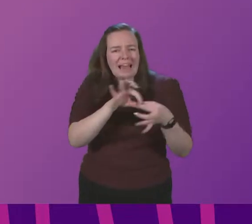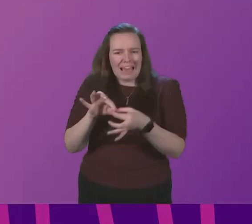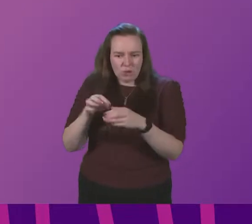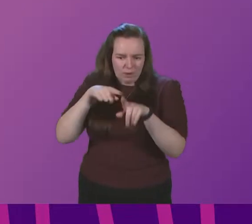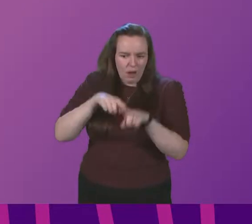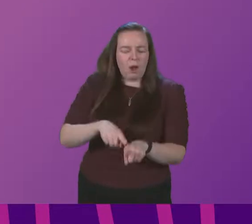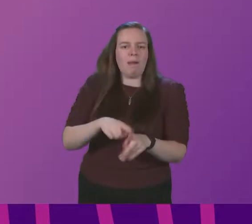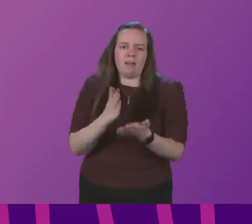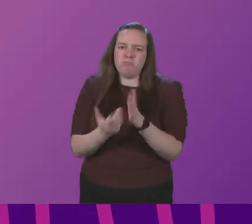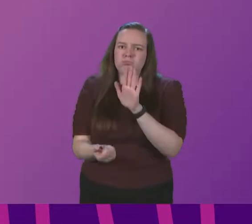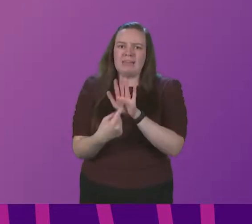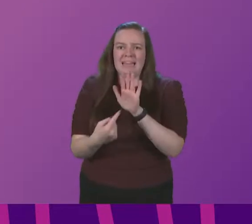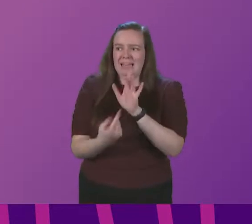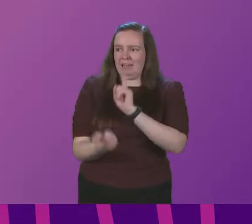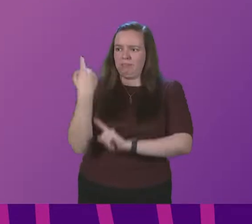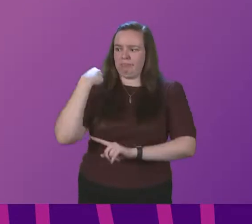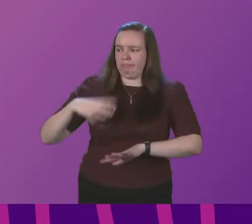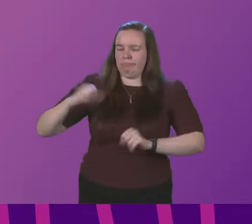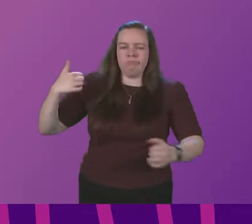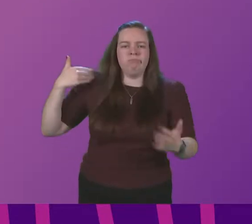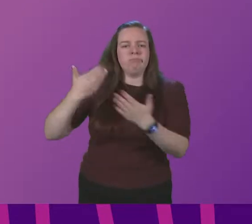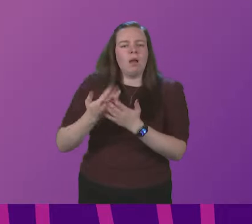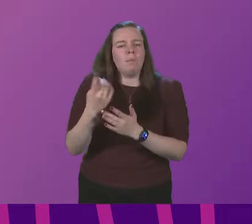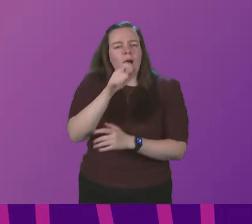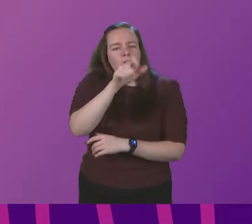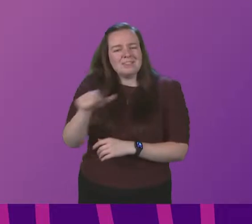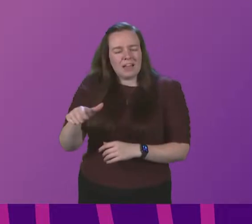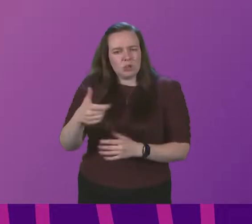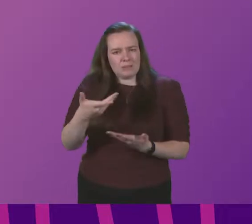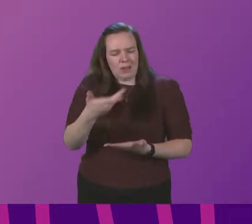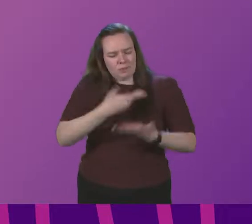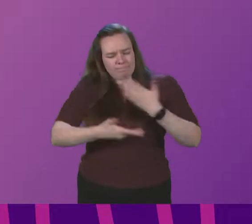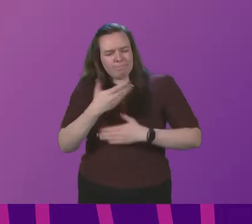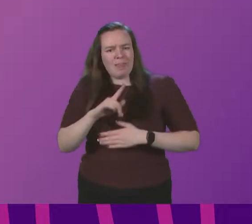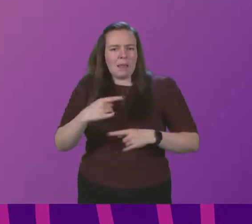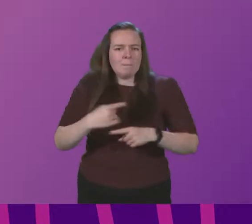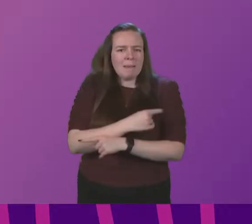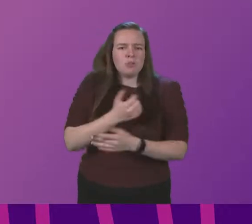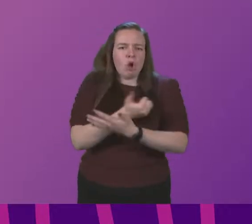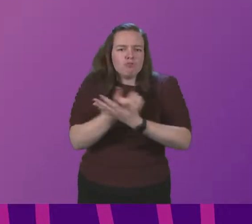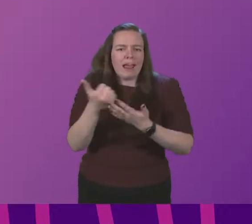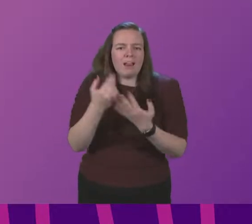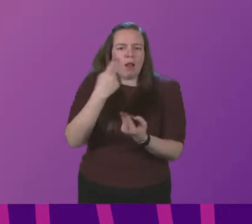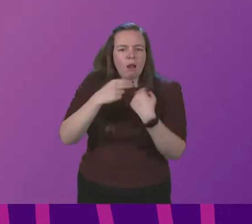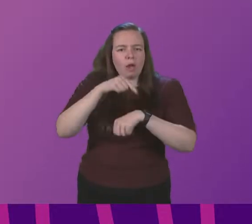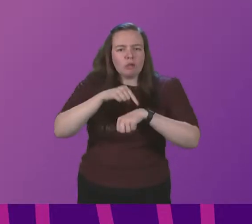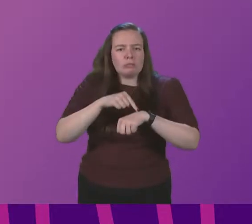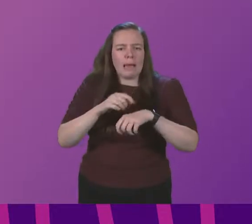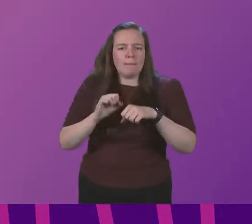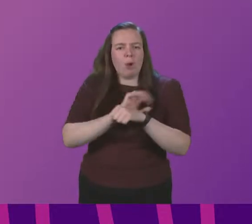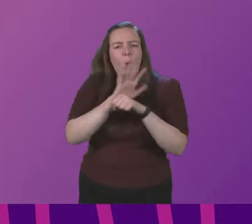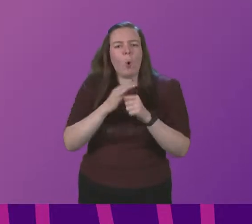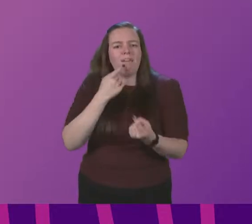as it has been from the very start and very high. However, constituents tell me that they miss those regular lunchtime televised COVID